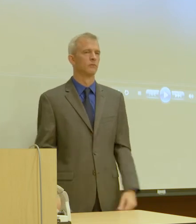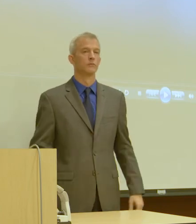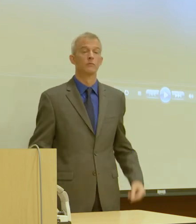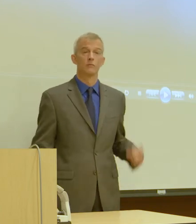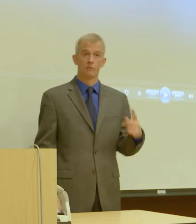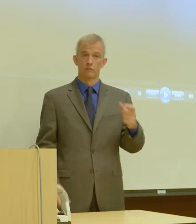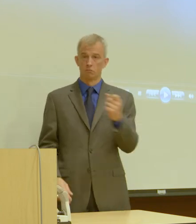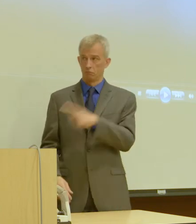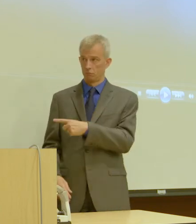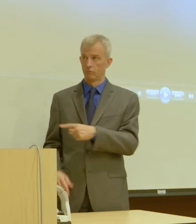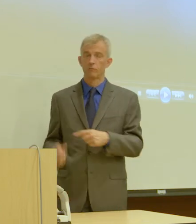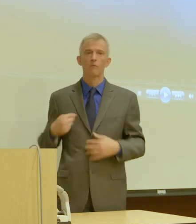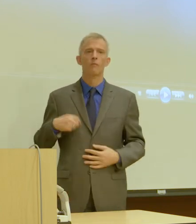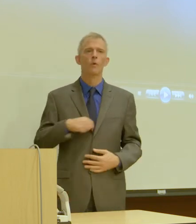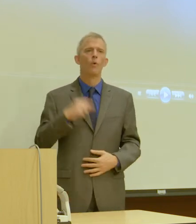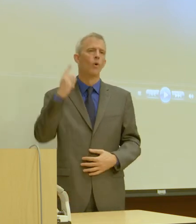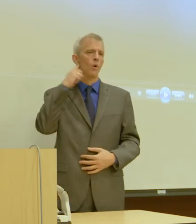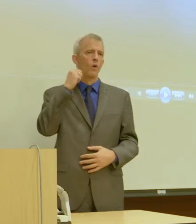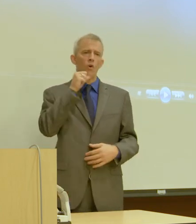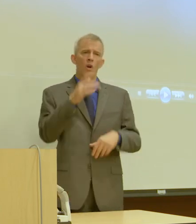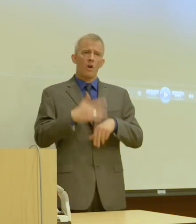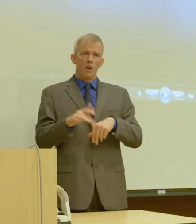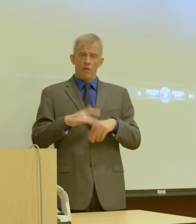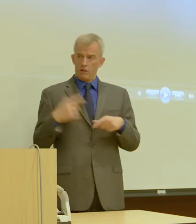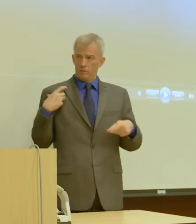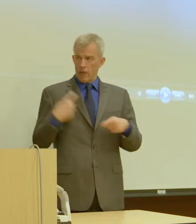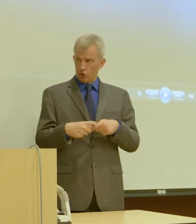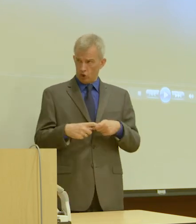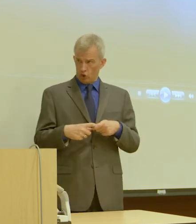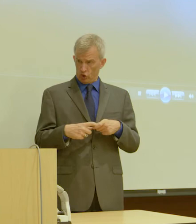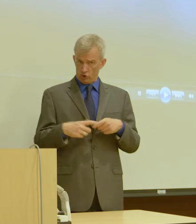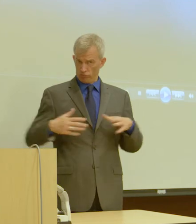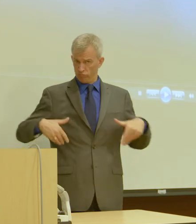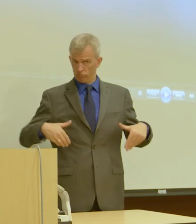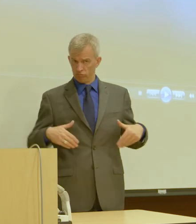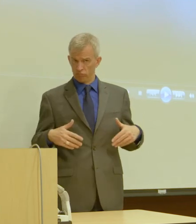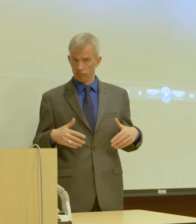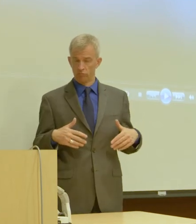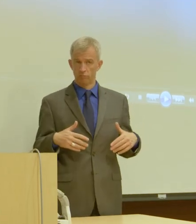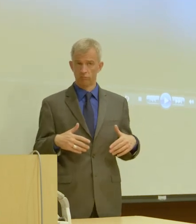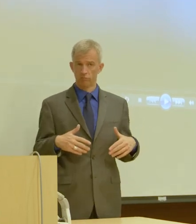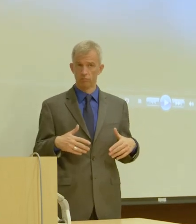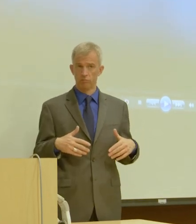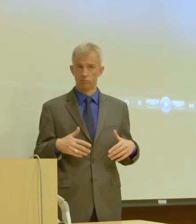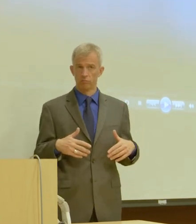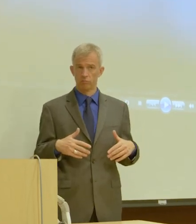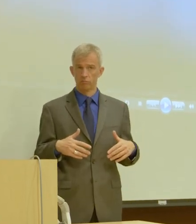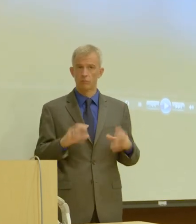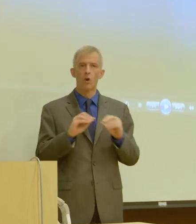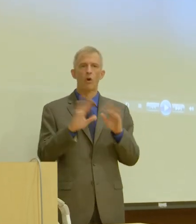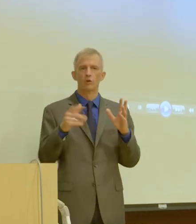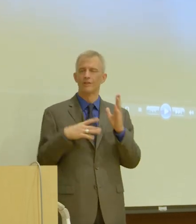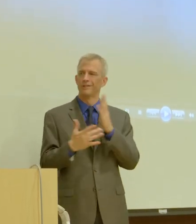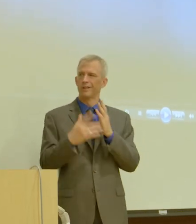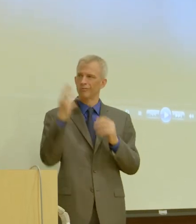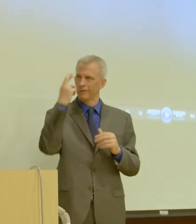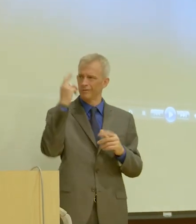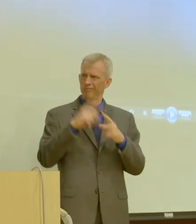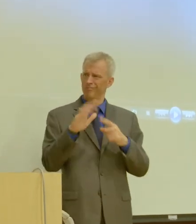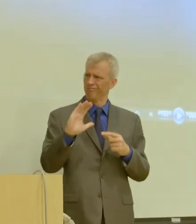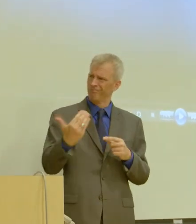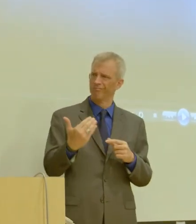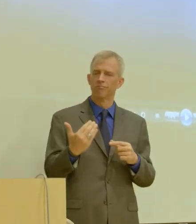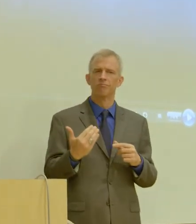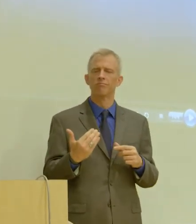And we hear that it's not available in Spanish yet. It seems, I mean, you know, obviously there could be technical reasons, but it seems like, you know, if a